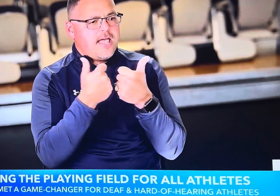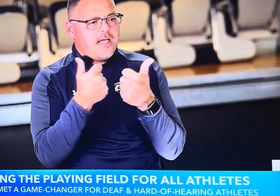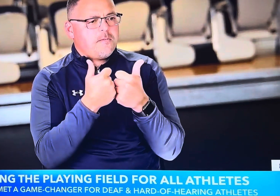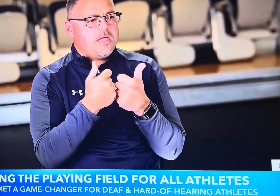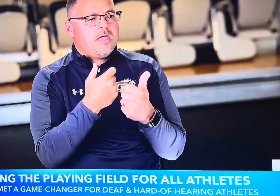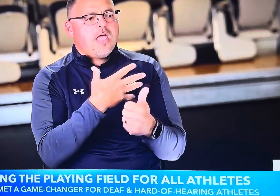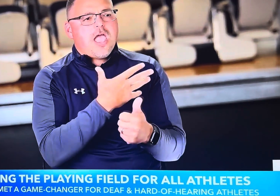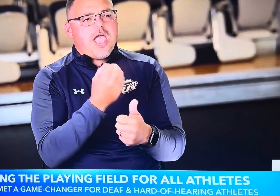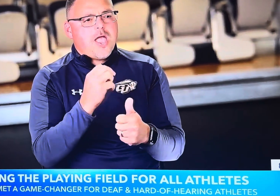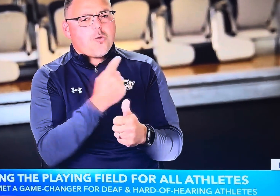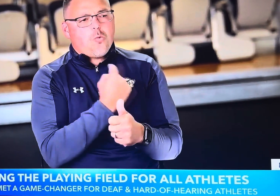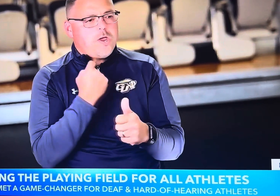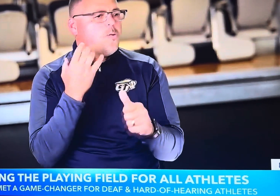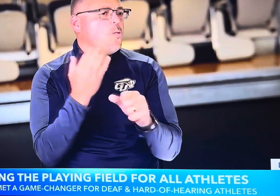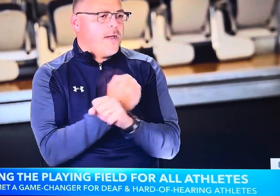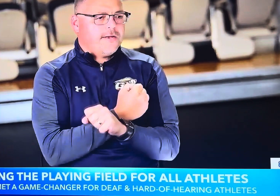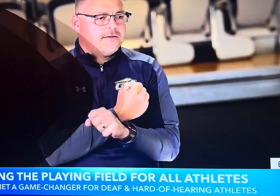game and we will win.